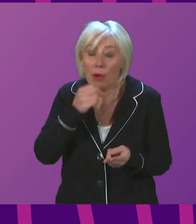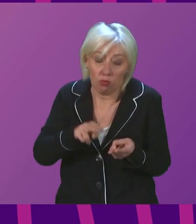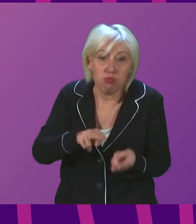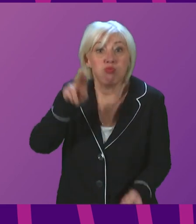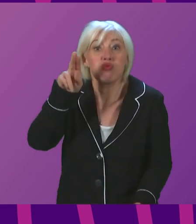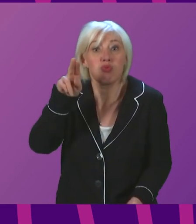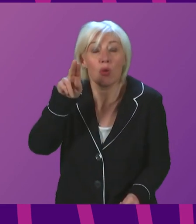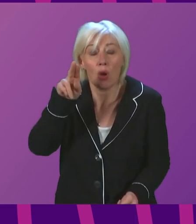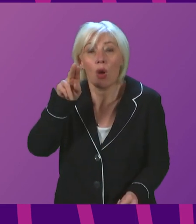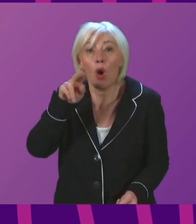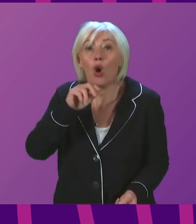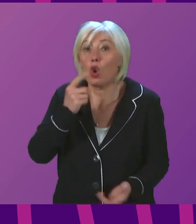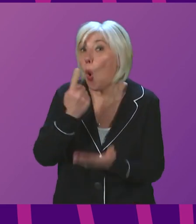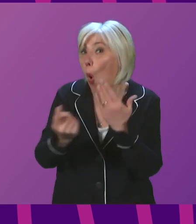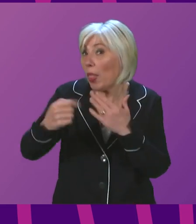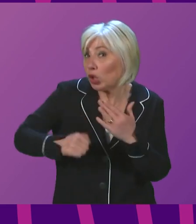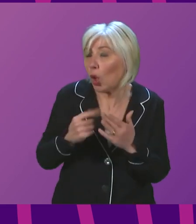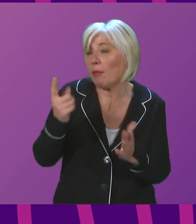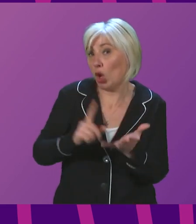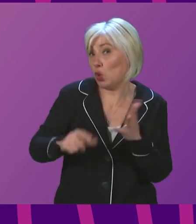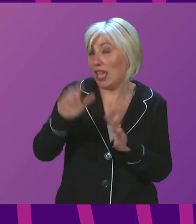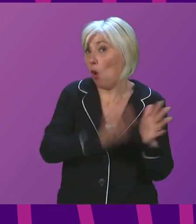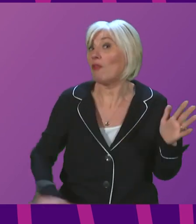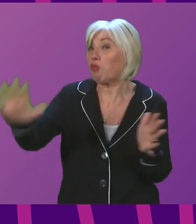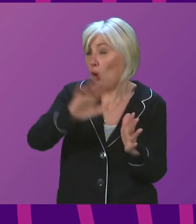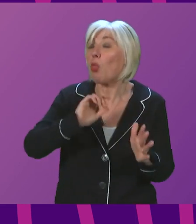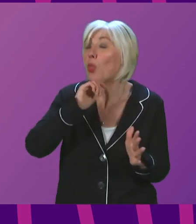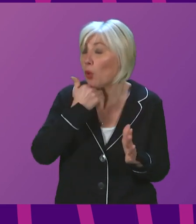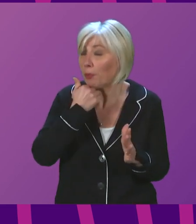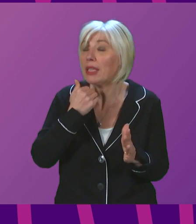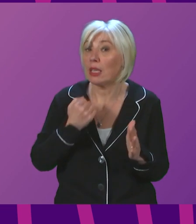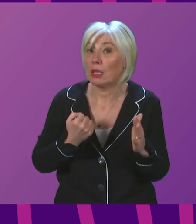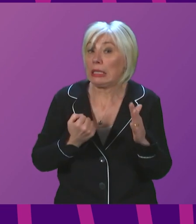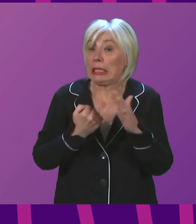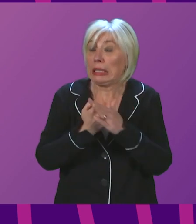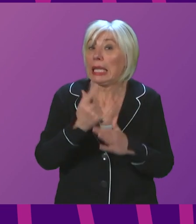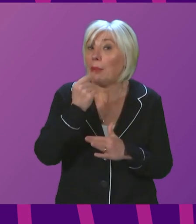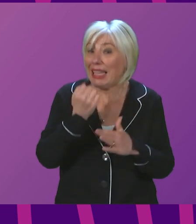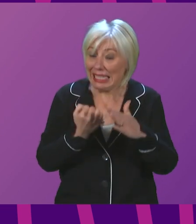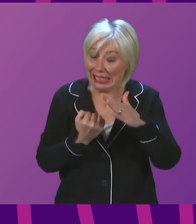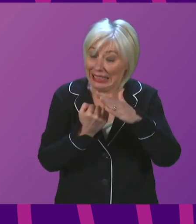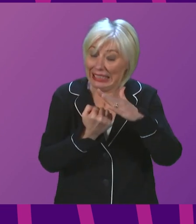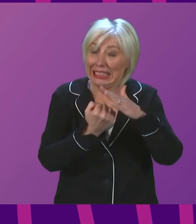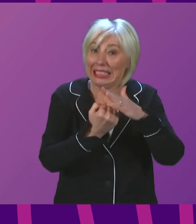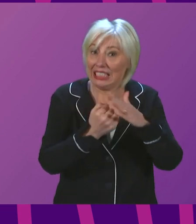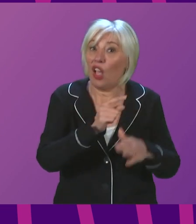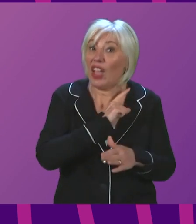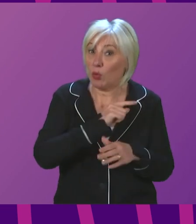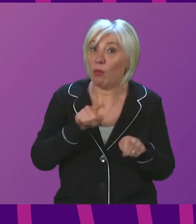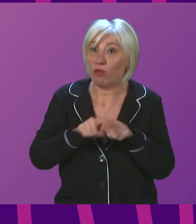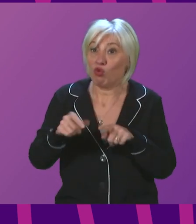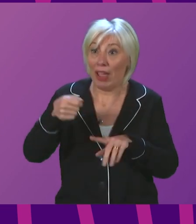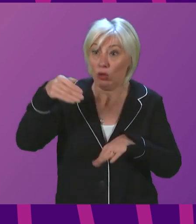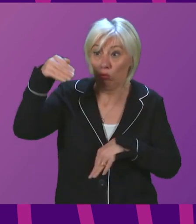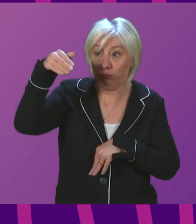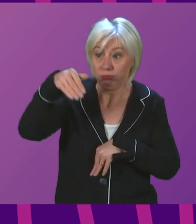we will reach a point, not just in Scotland but across the UK, where we do start to challenge that capacity. That is another reason to keep a downward pressure